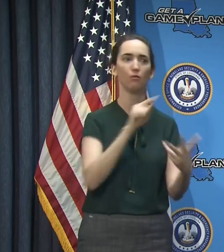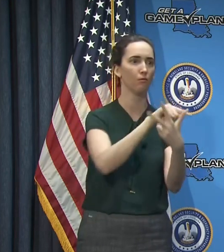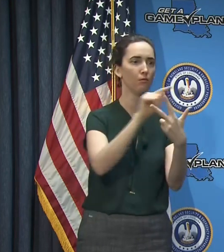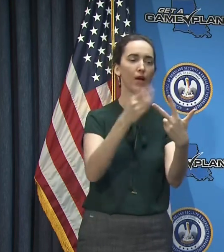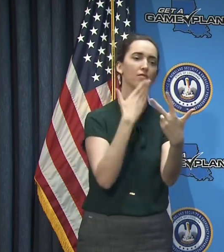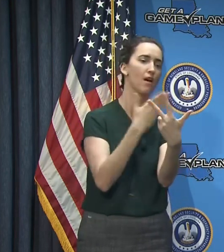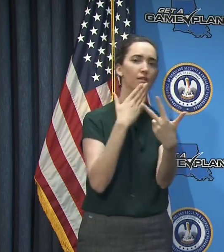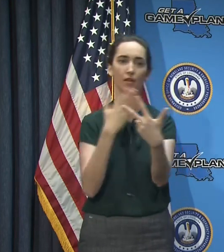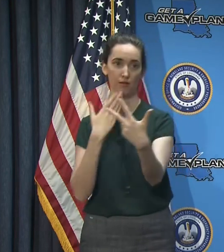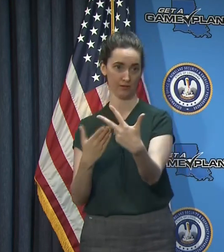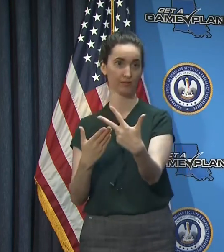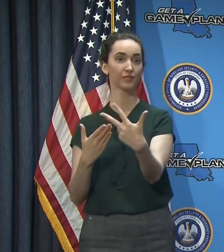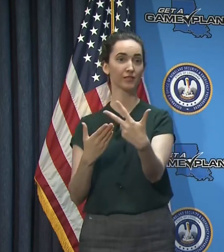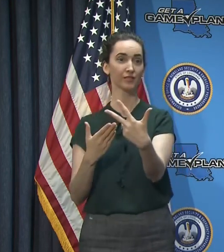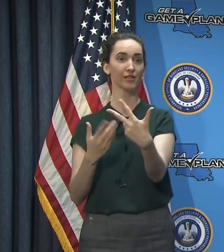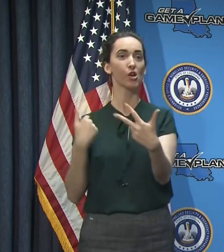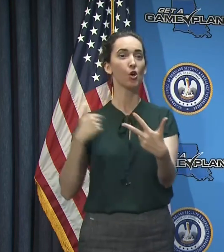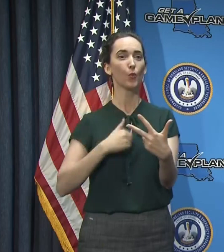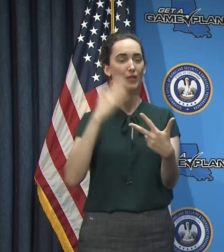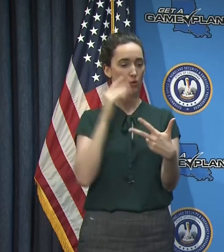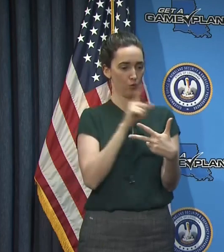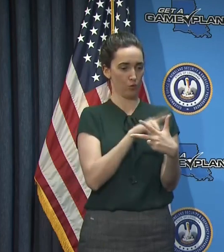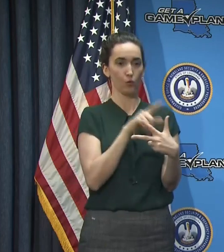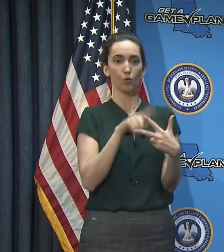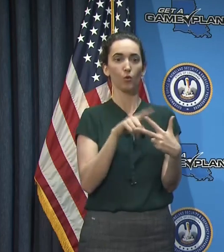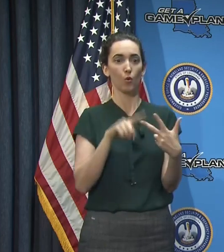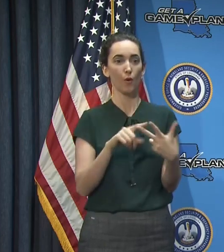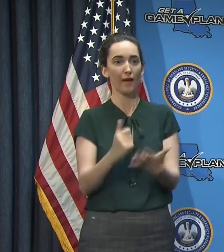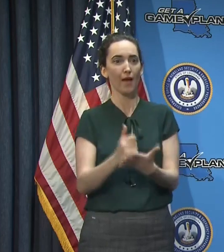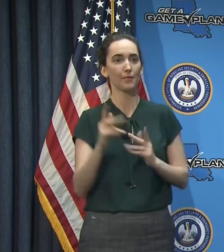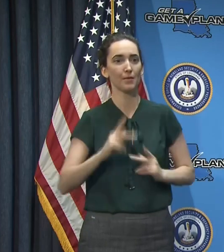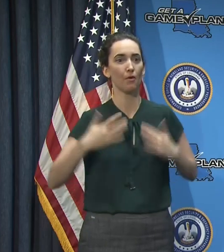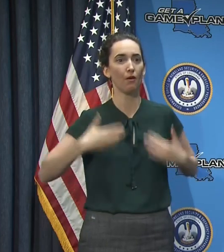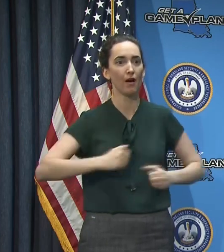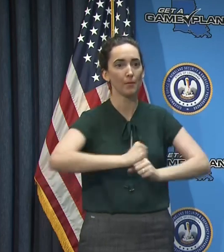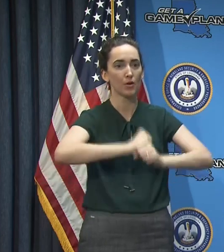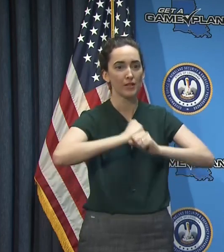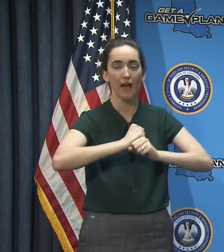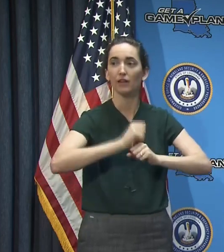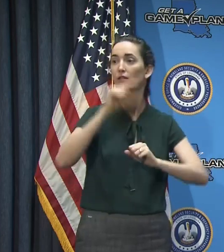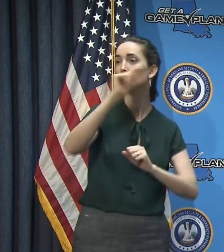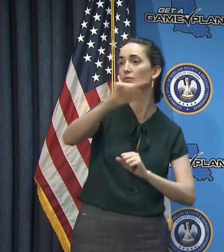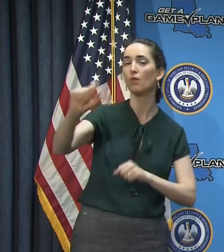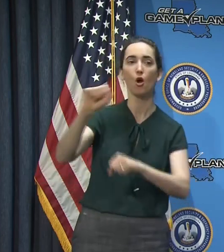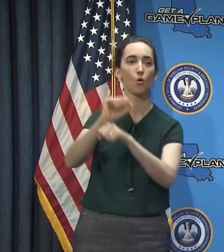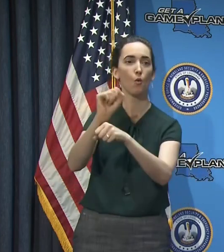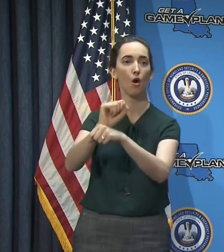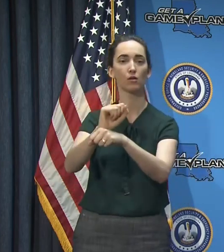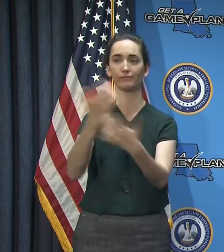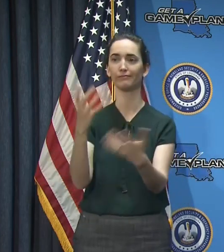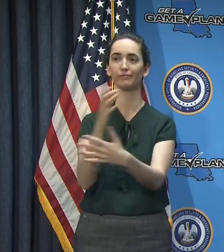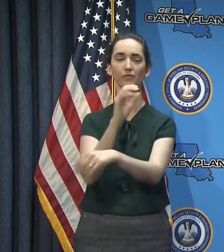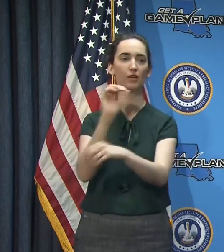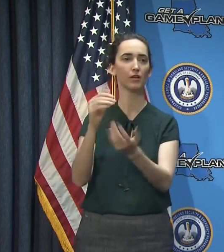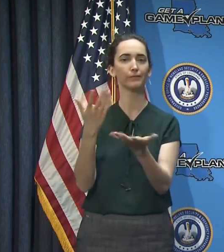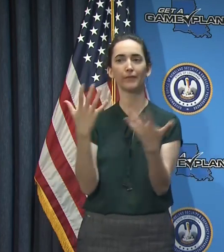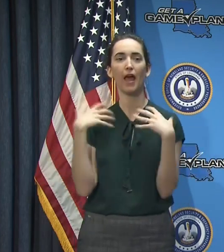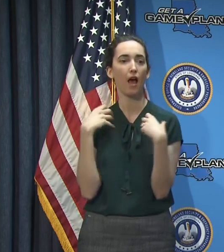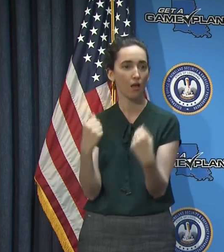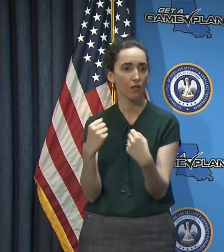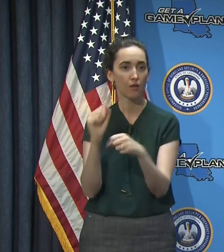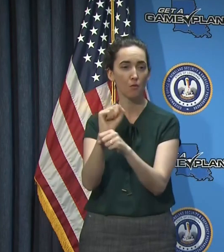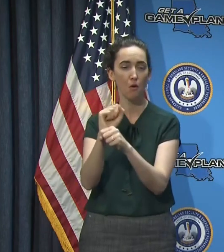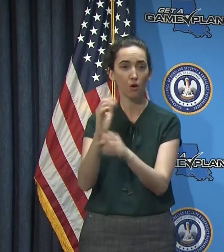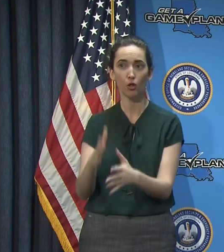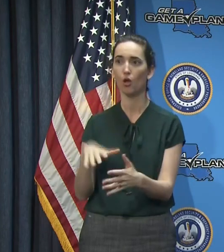we know that these items of PPE will go a long way to helping our frontline healthcare workers. I'd